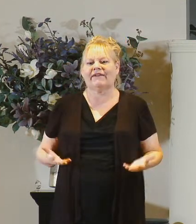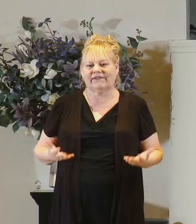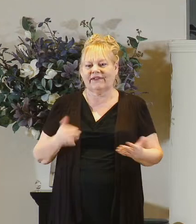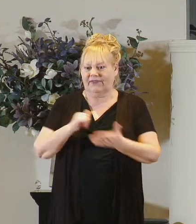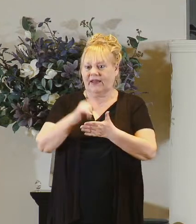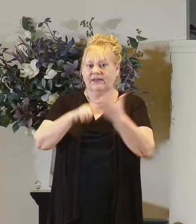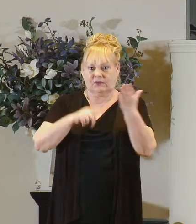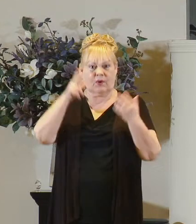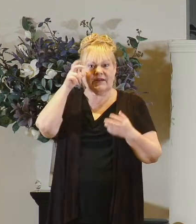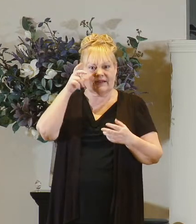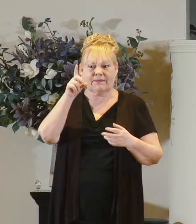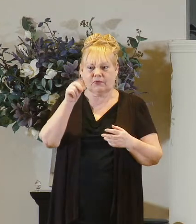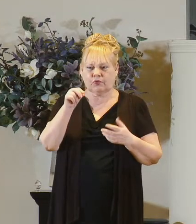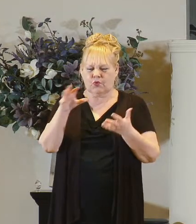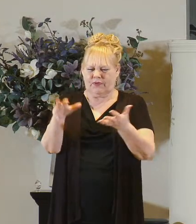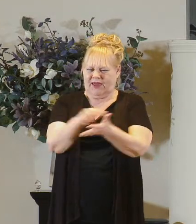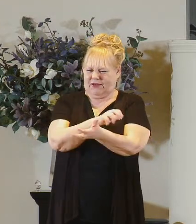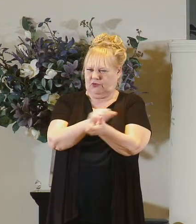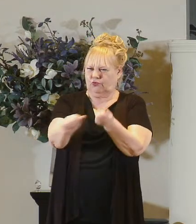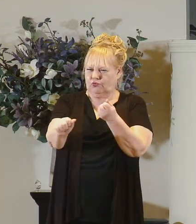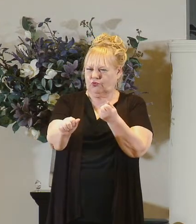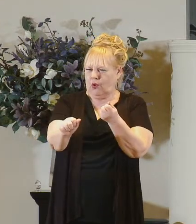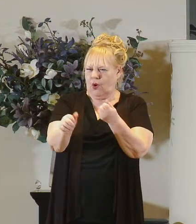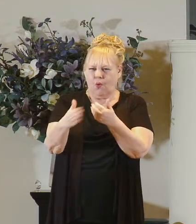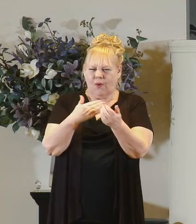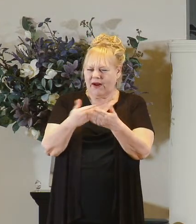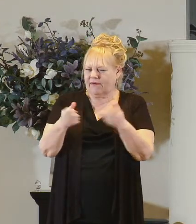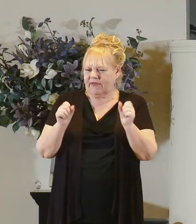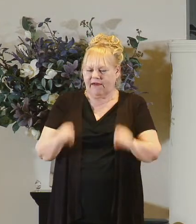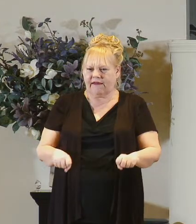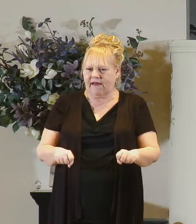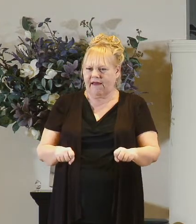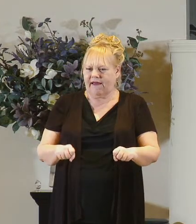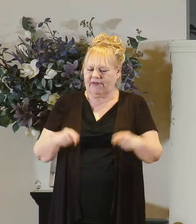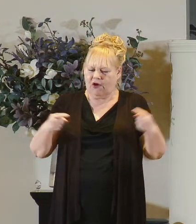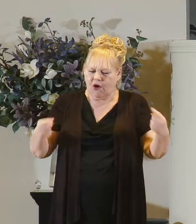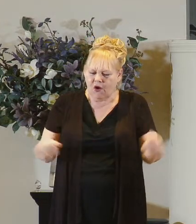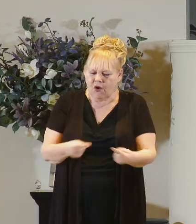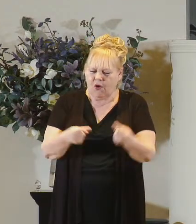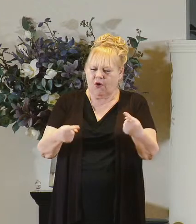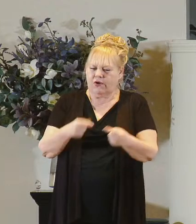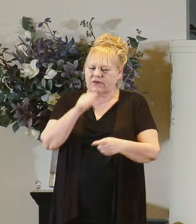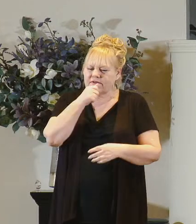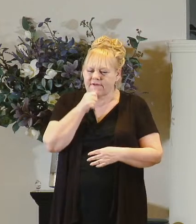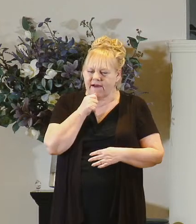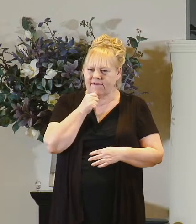what demons do they destroy they inflict pain and suffering